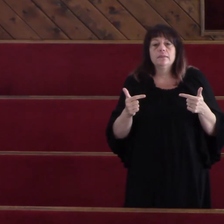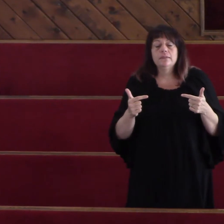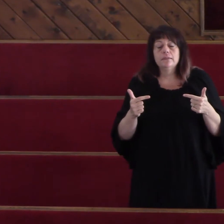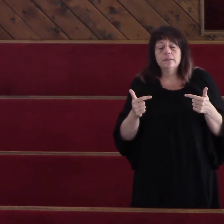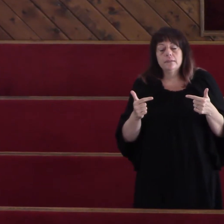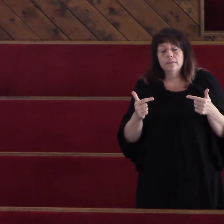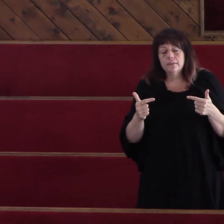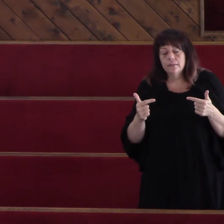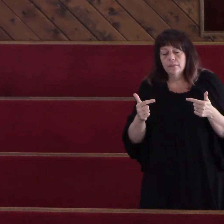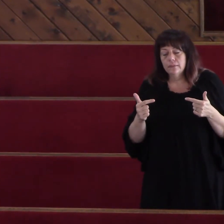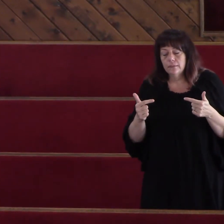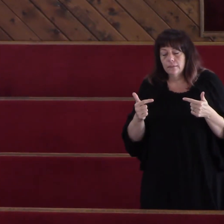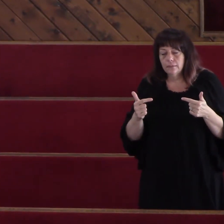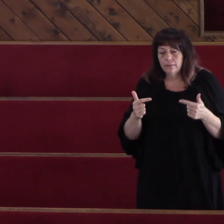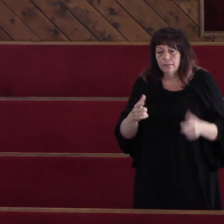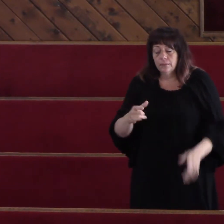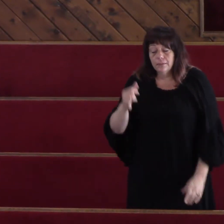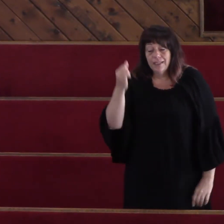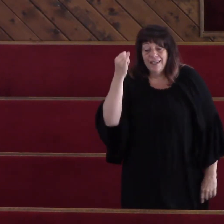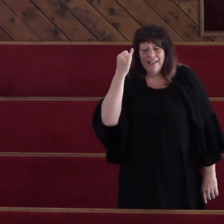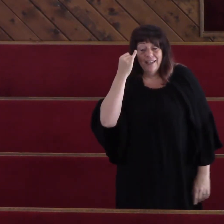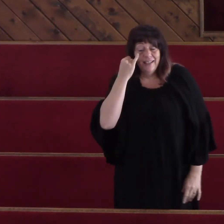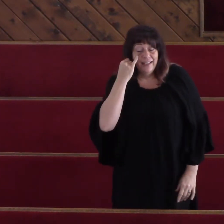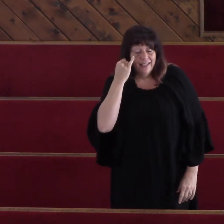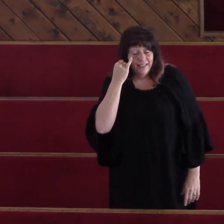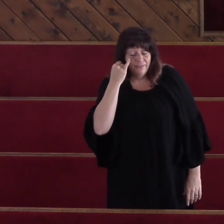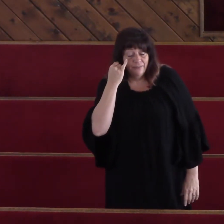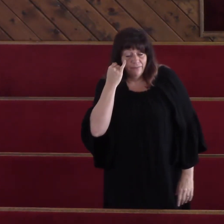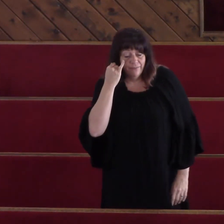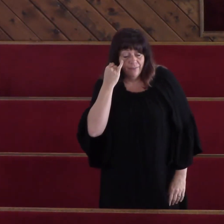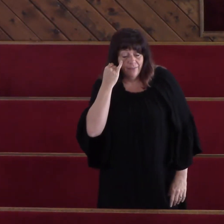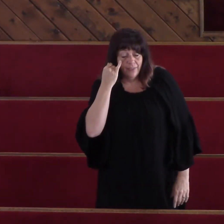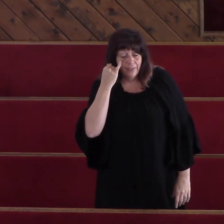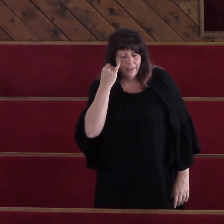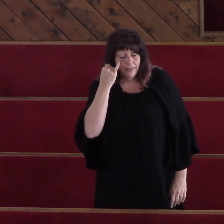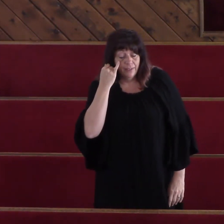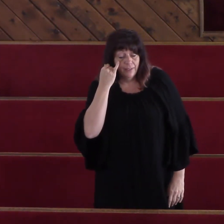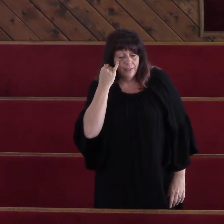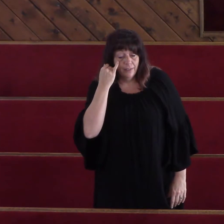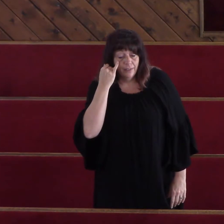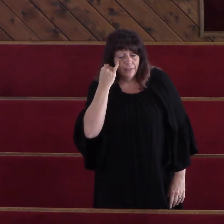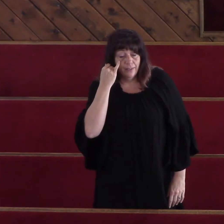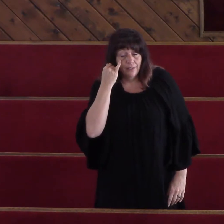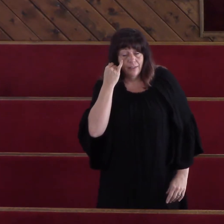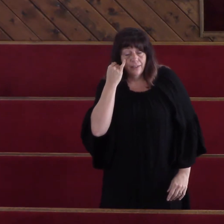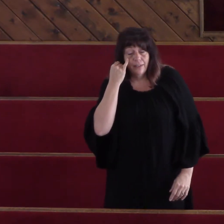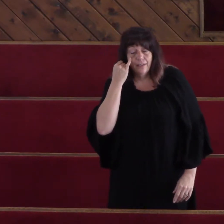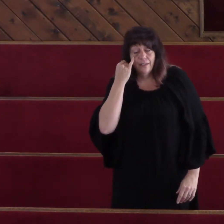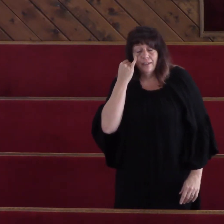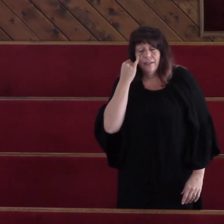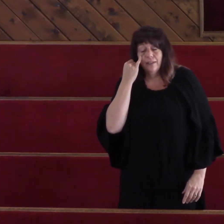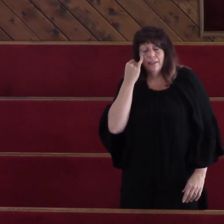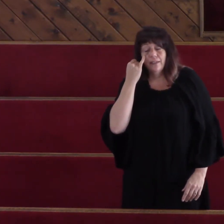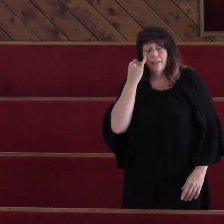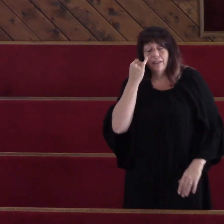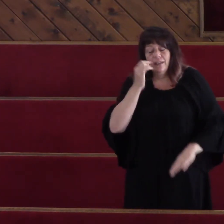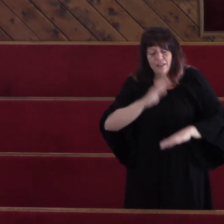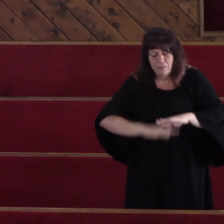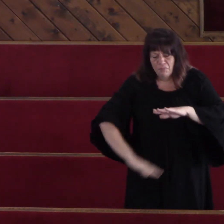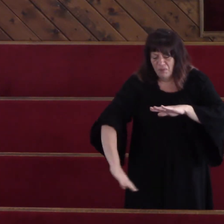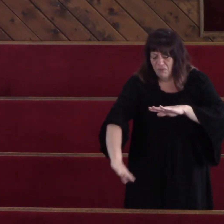If I had one for me In this world below